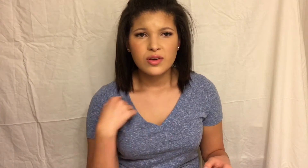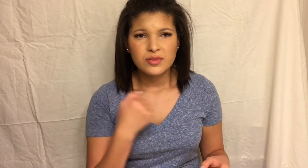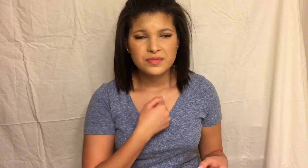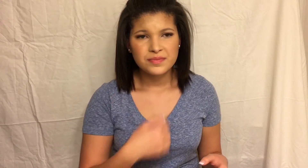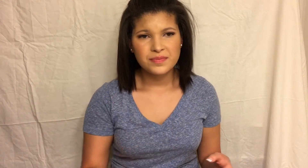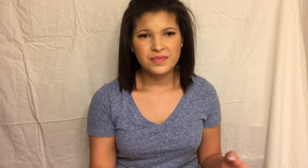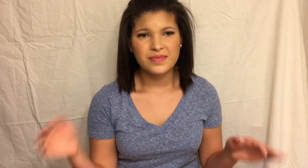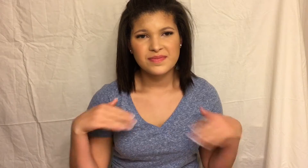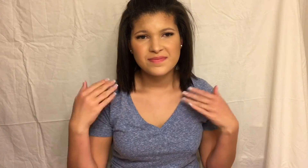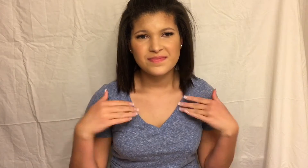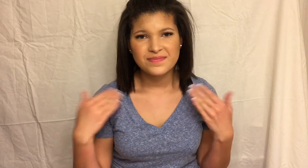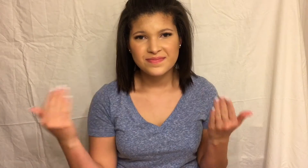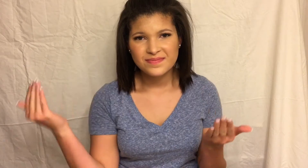You'll find